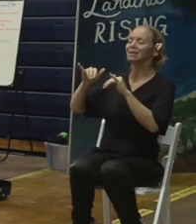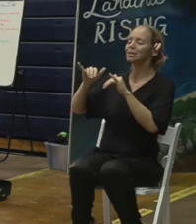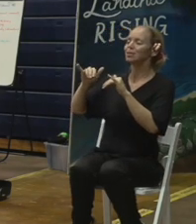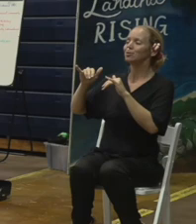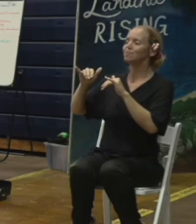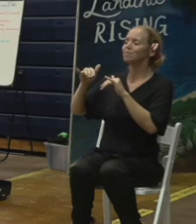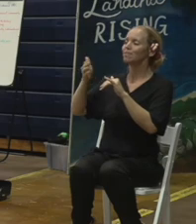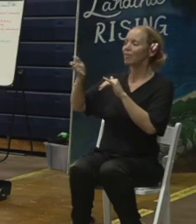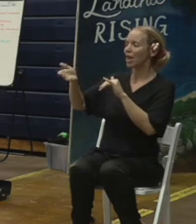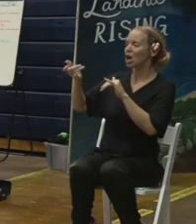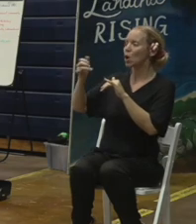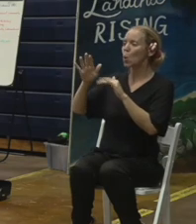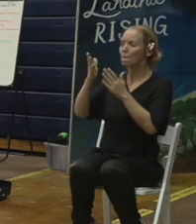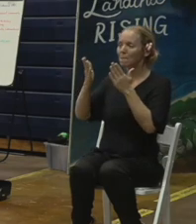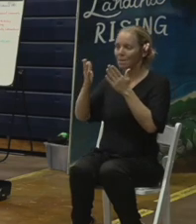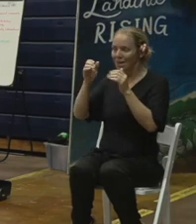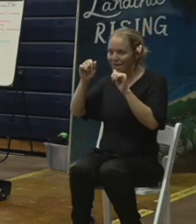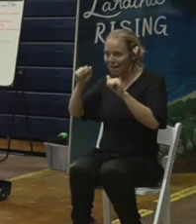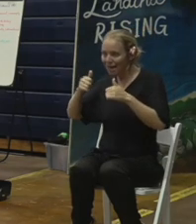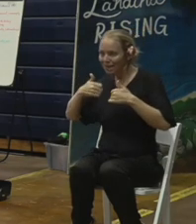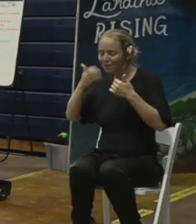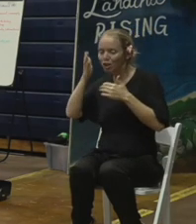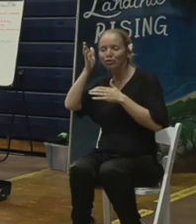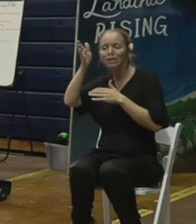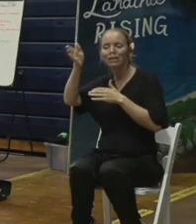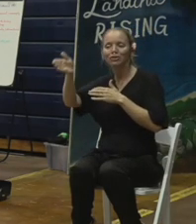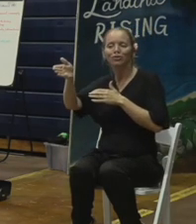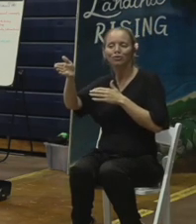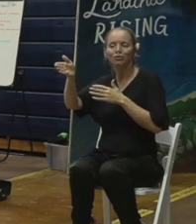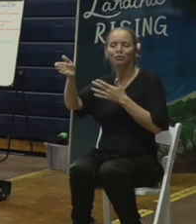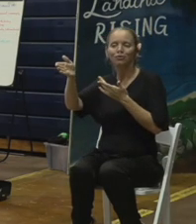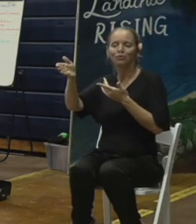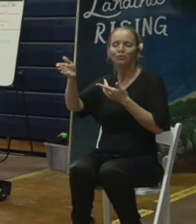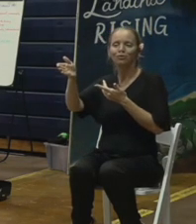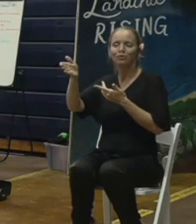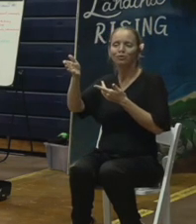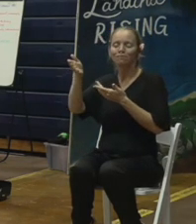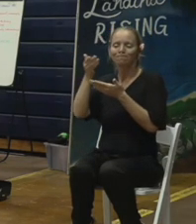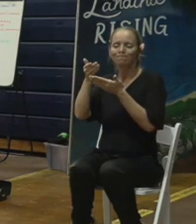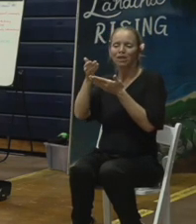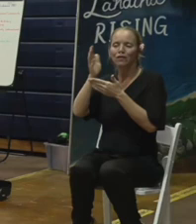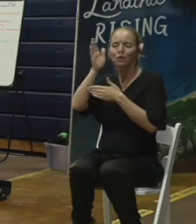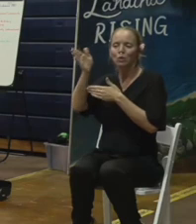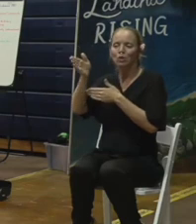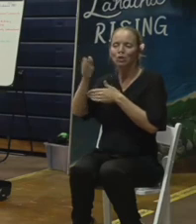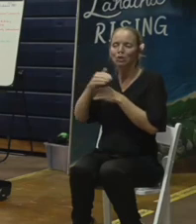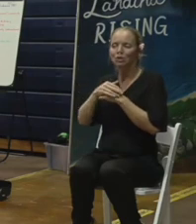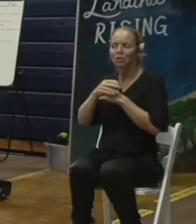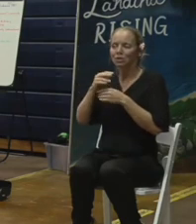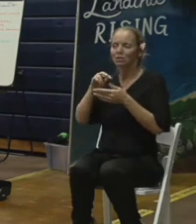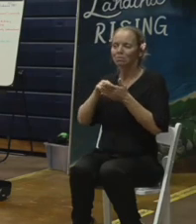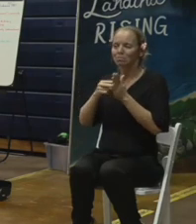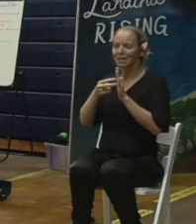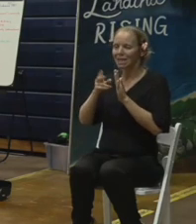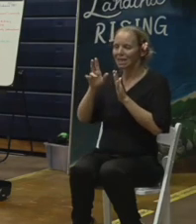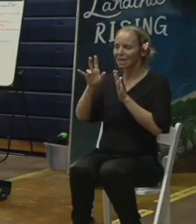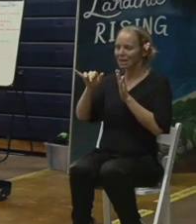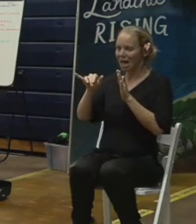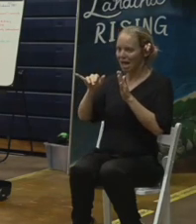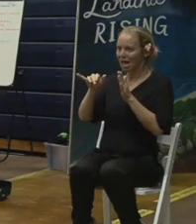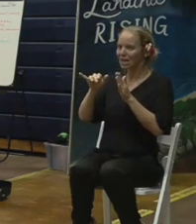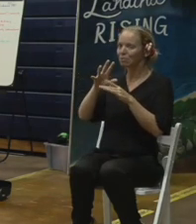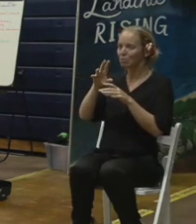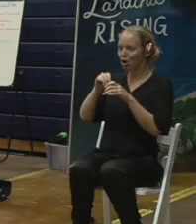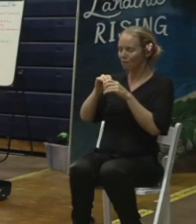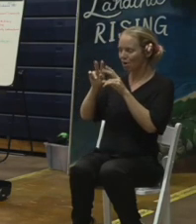future is to protect against those so that that priority is part of the evaluation process for where